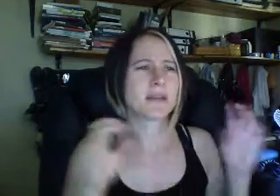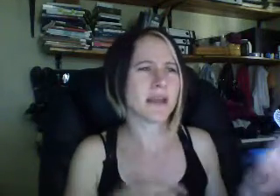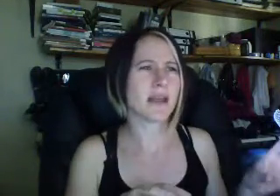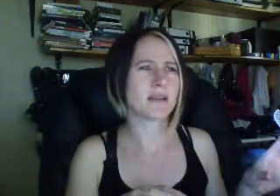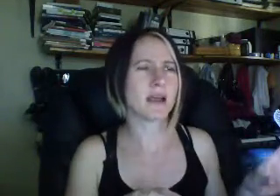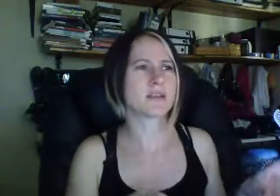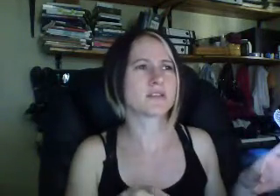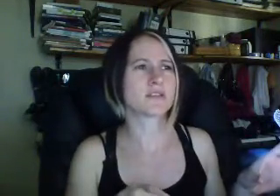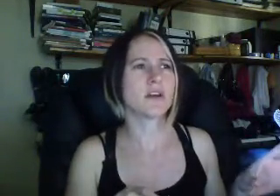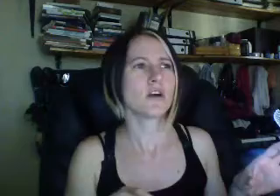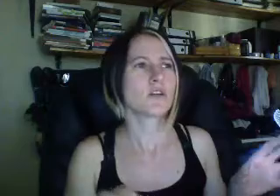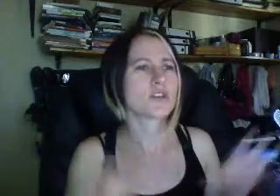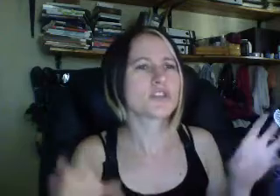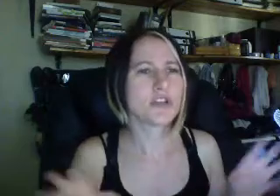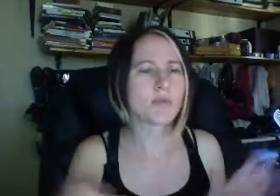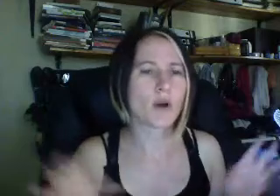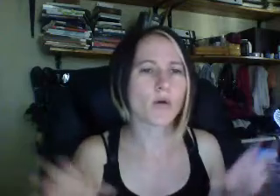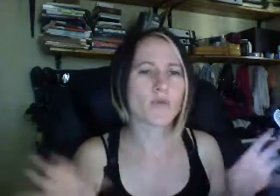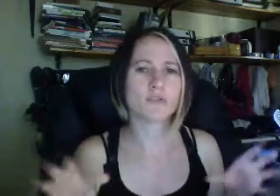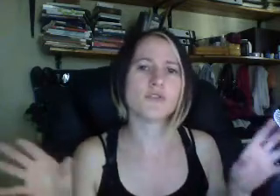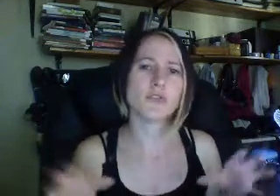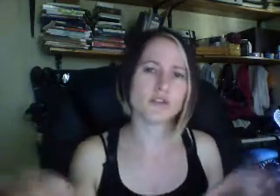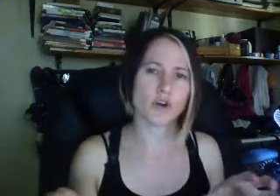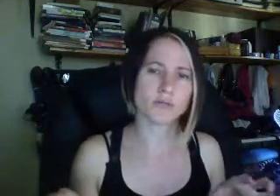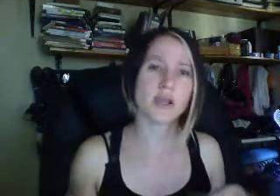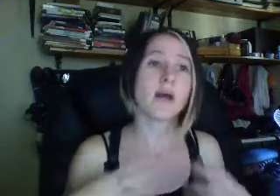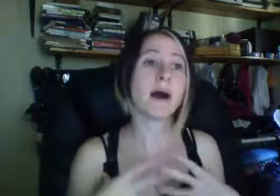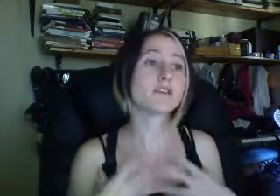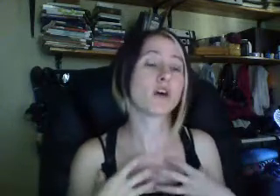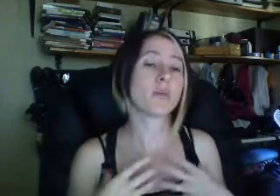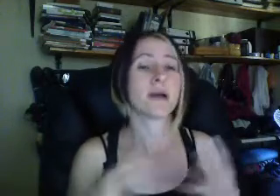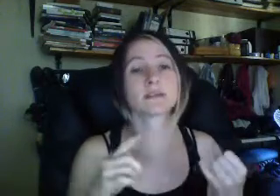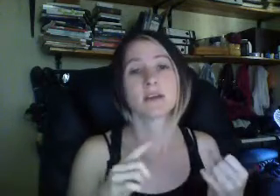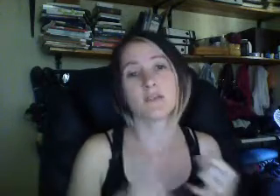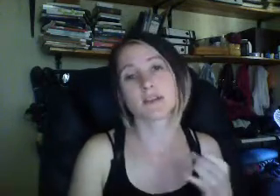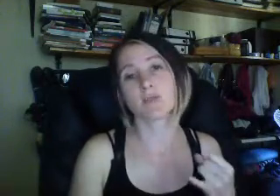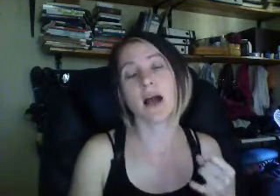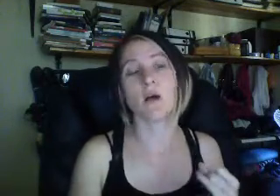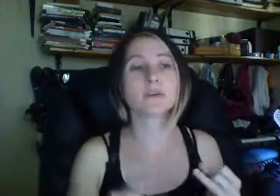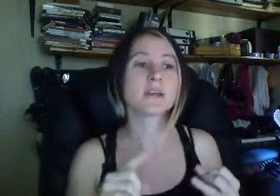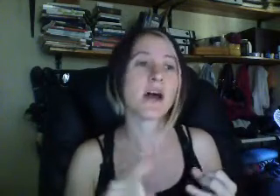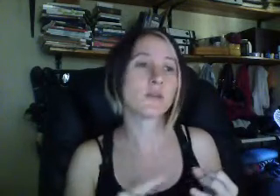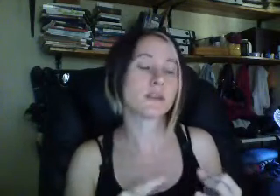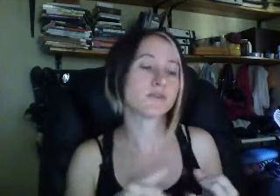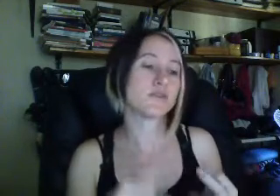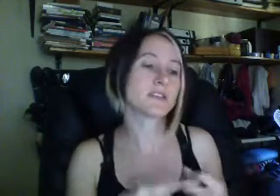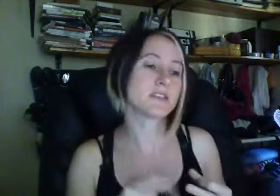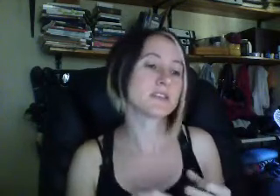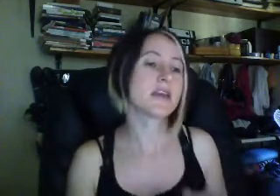mundane, as, look at the sheep going off to do their jobs. My job has flexible hours, I only have to do this and this,